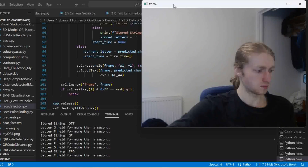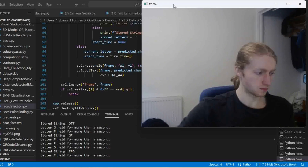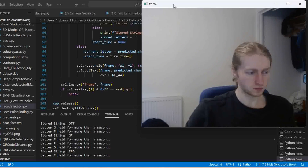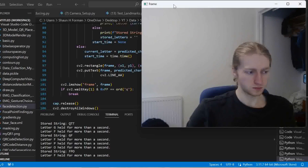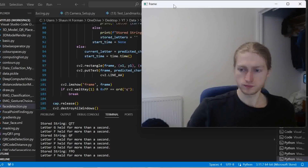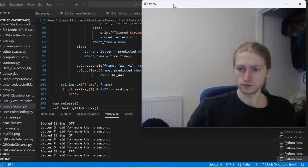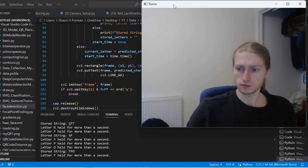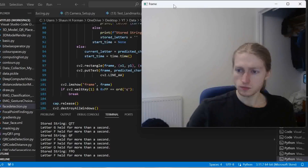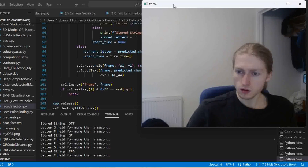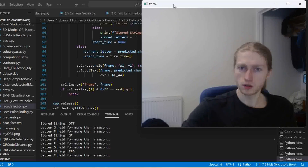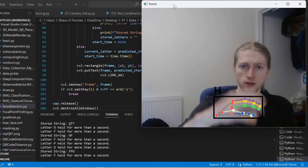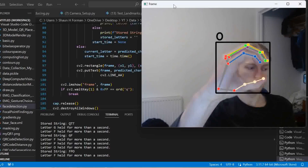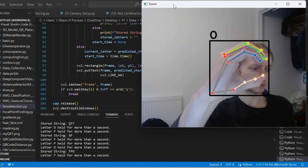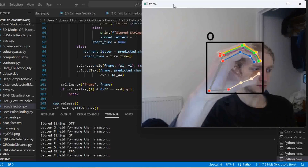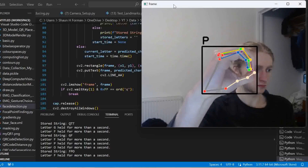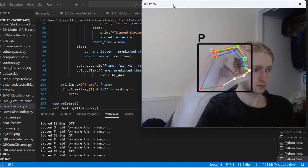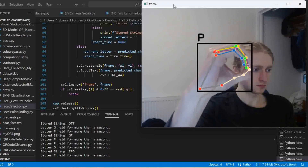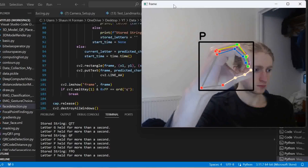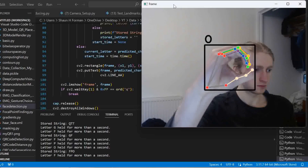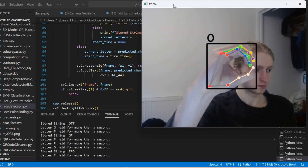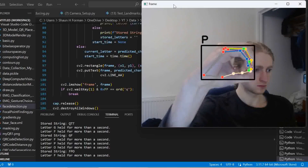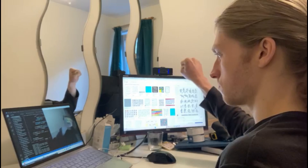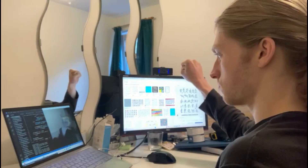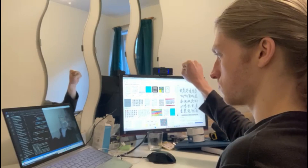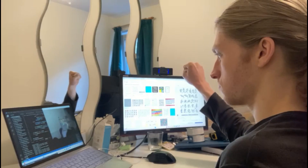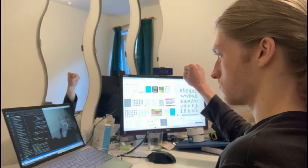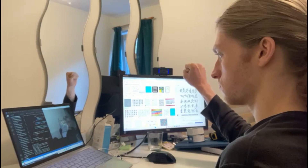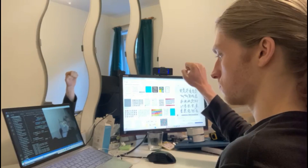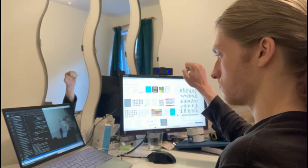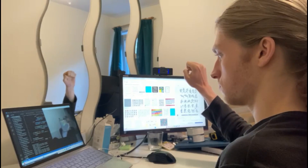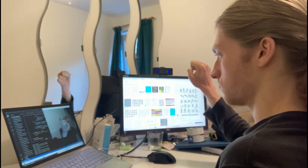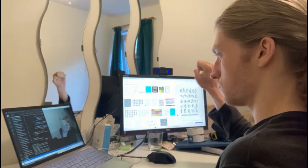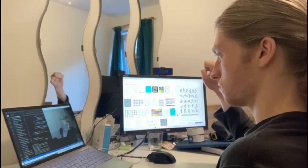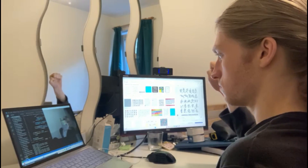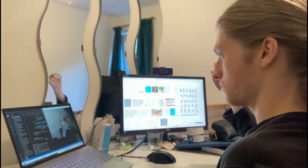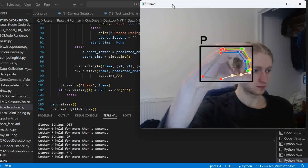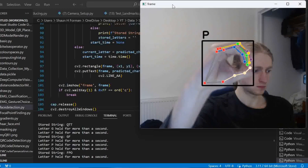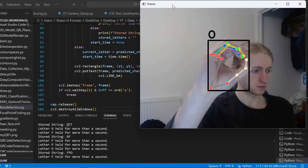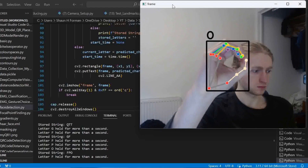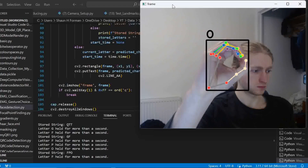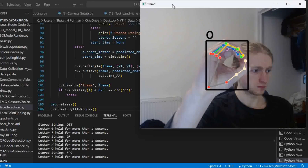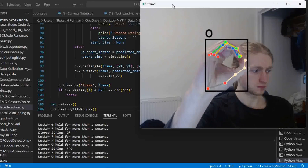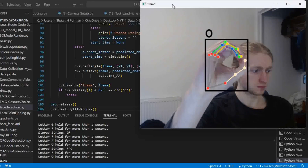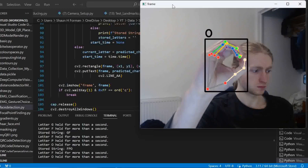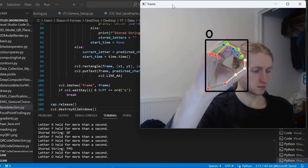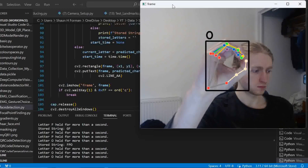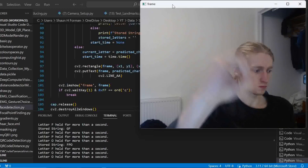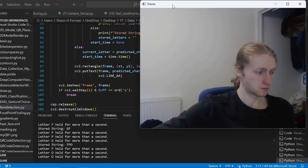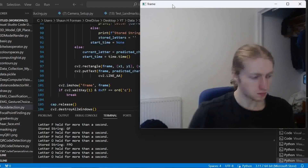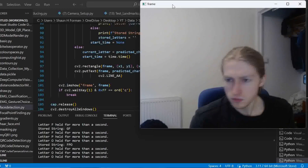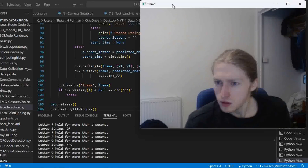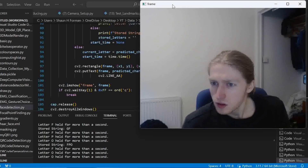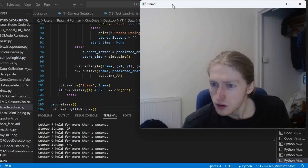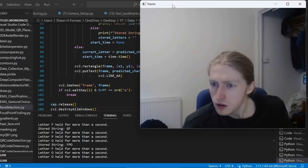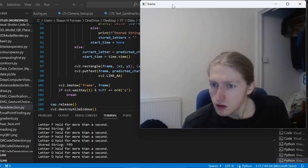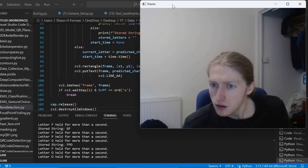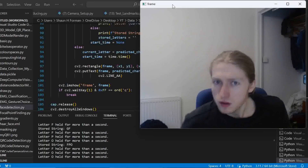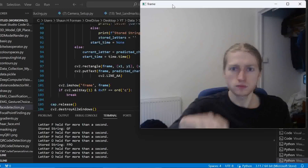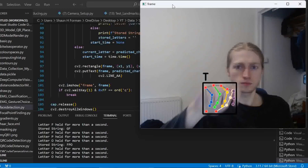little flexibility with what you'd actually be able to say. You'd only be able to say the 100 words that the model's actually trained on. I'm going to stick with the first option for this